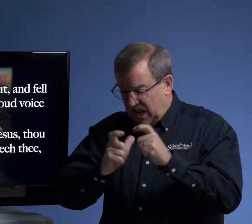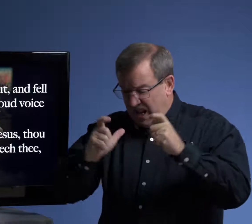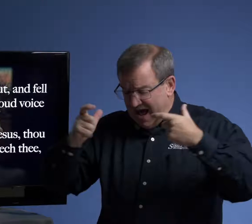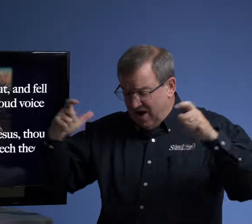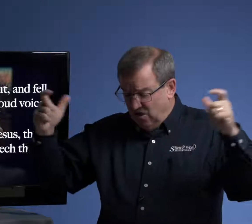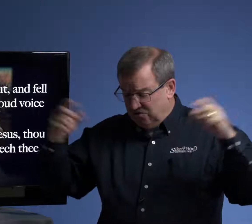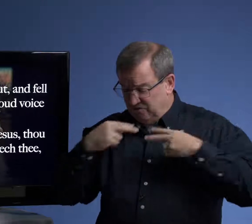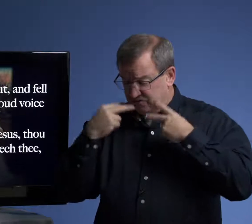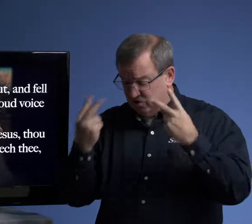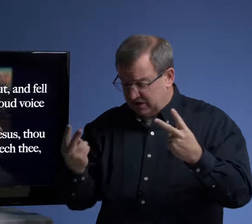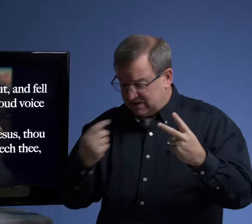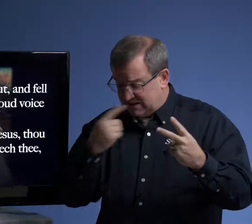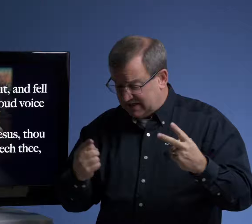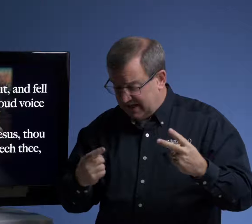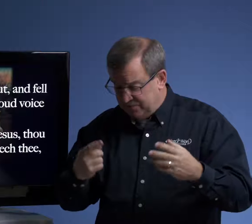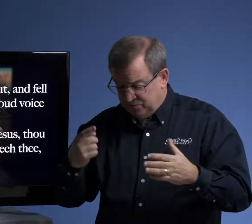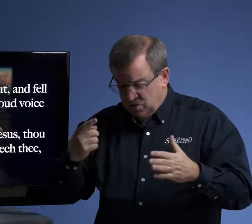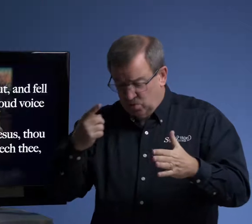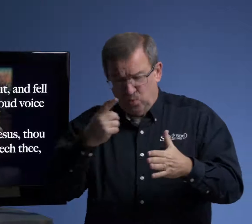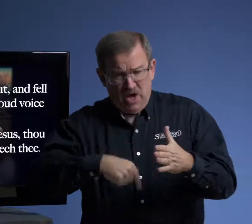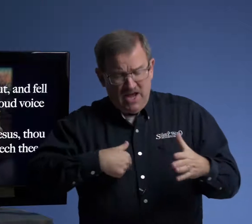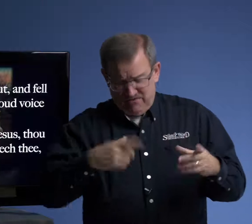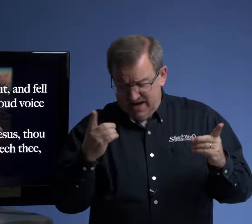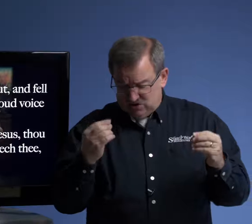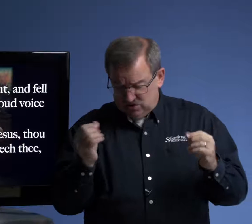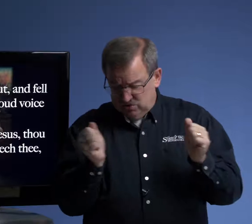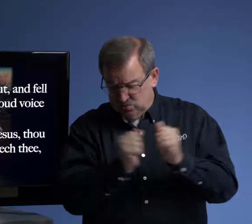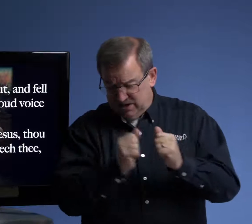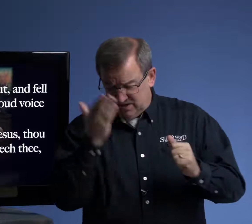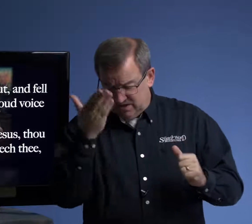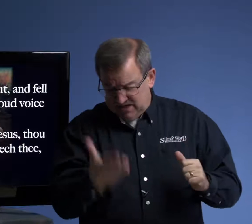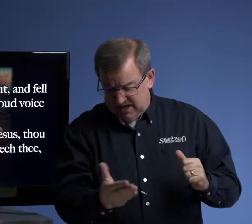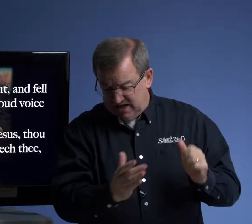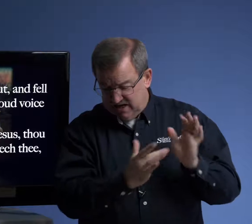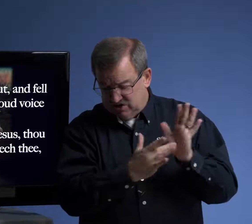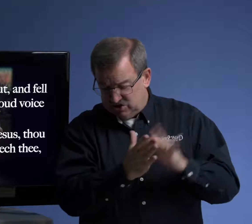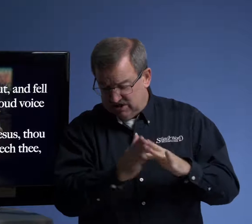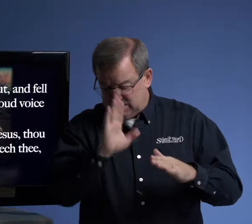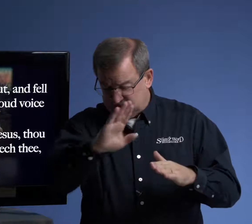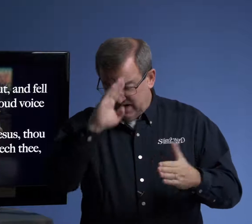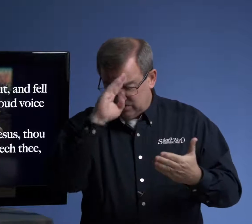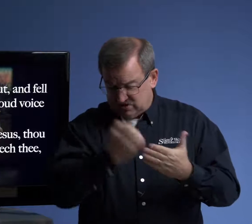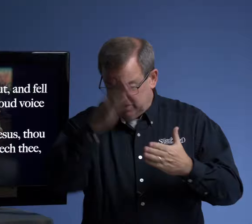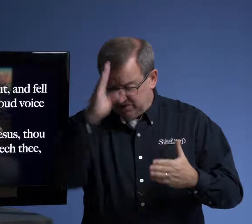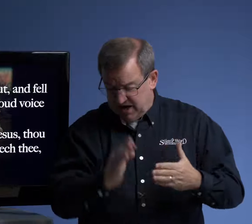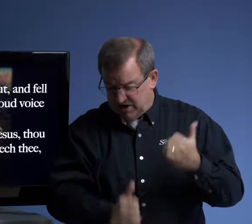loud voice. He said, what have I to do with thee, Jesus, thou son of God,